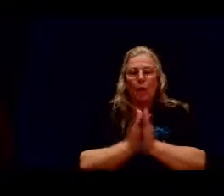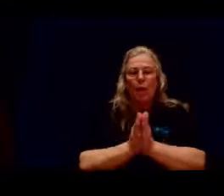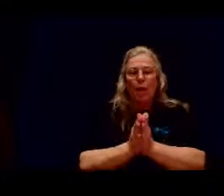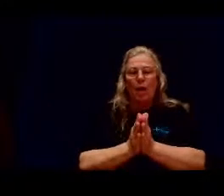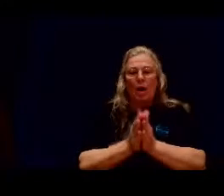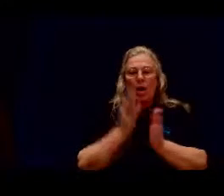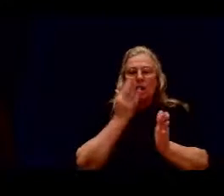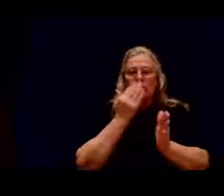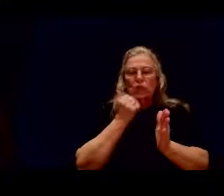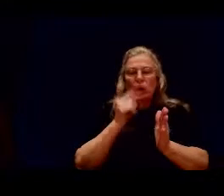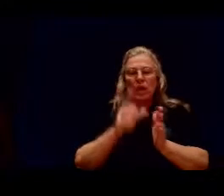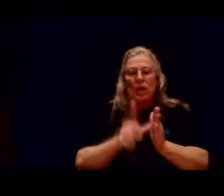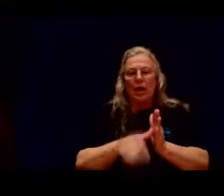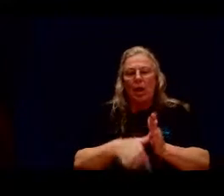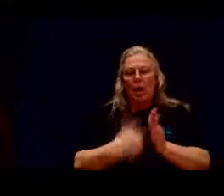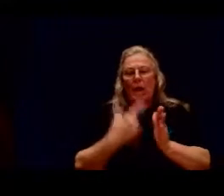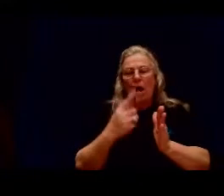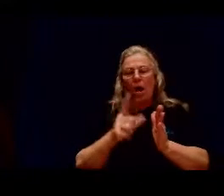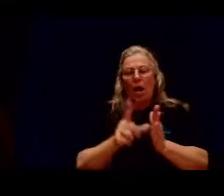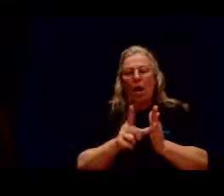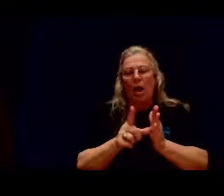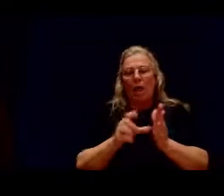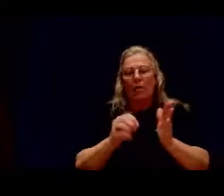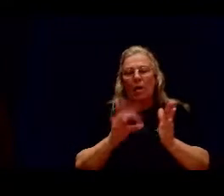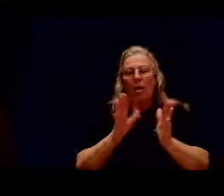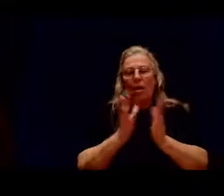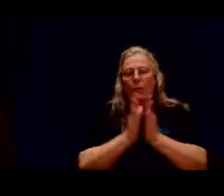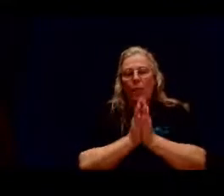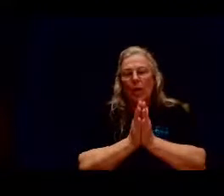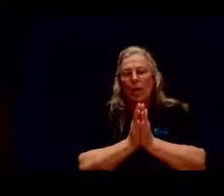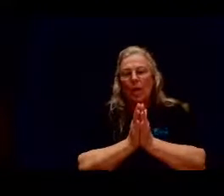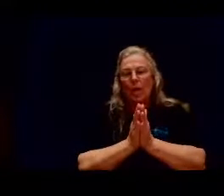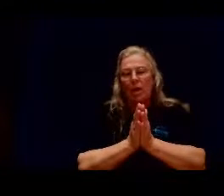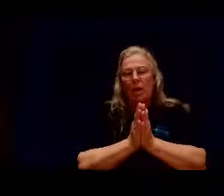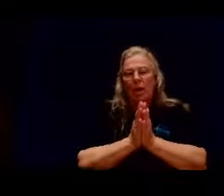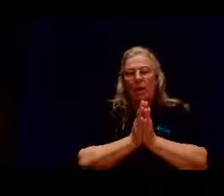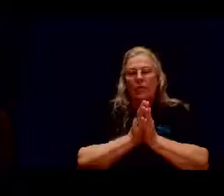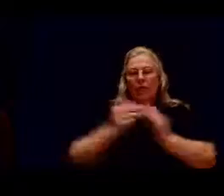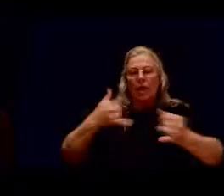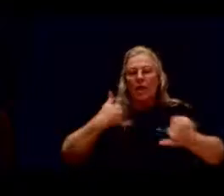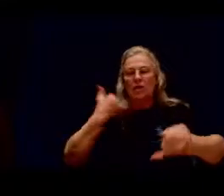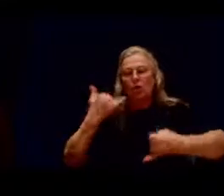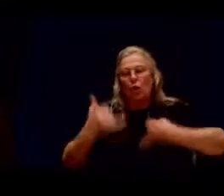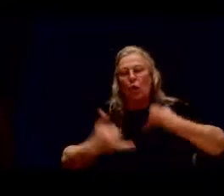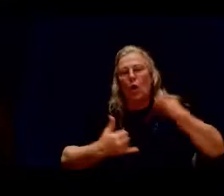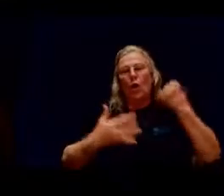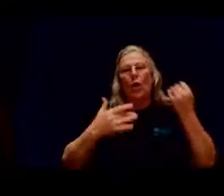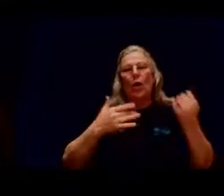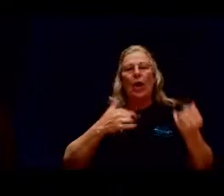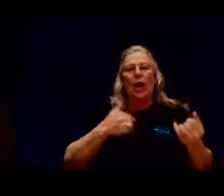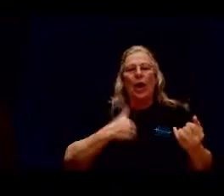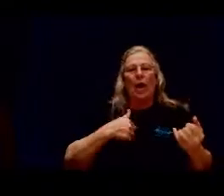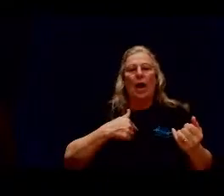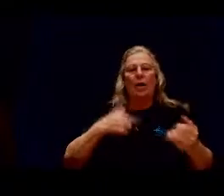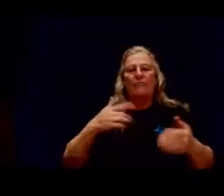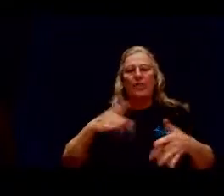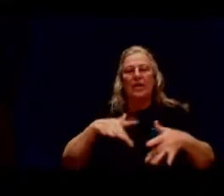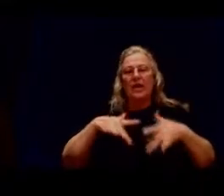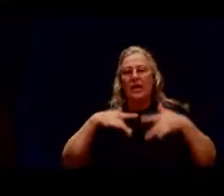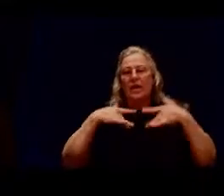prayer sweet hour of prayer the joy I feel